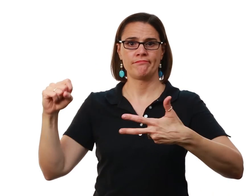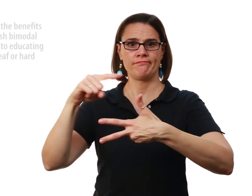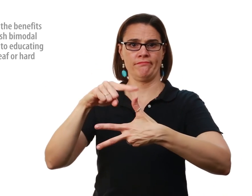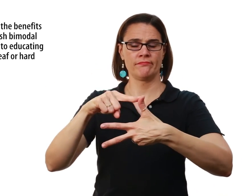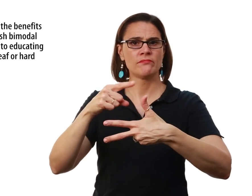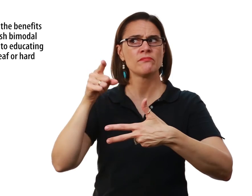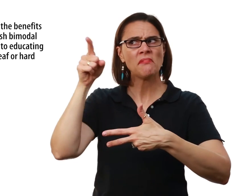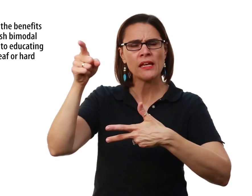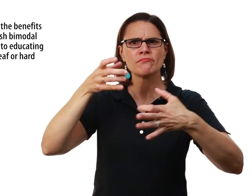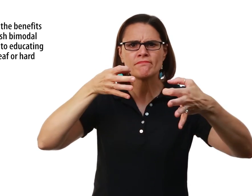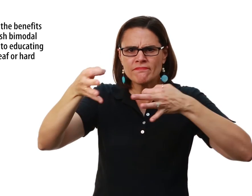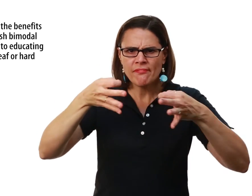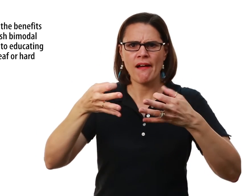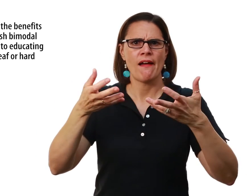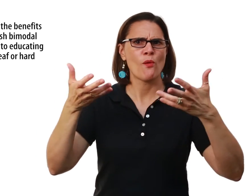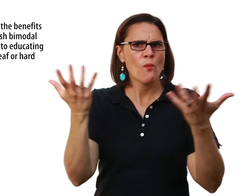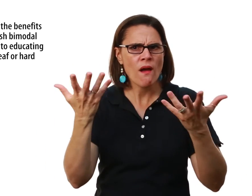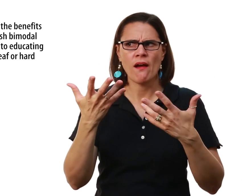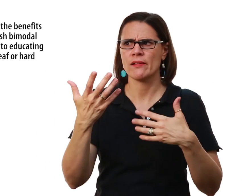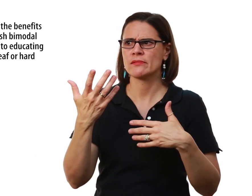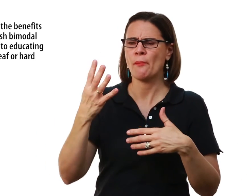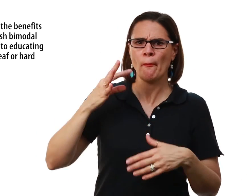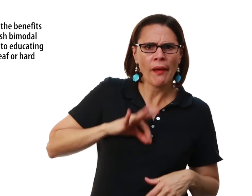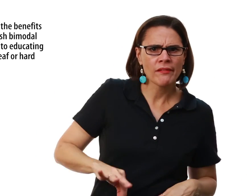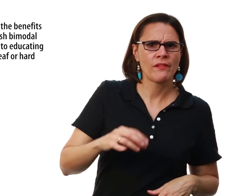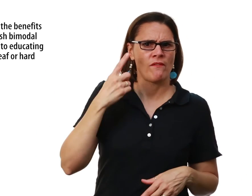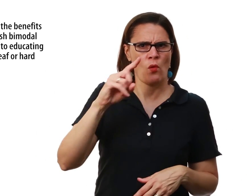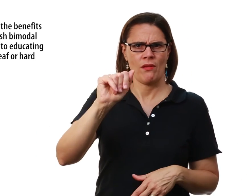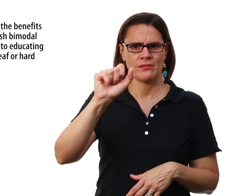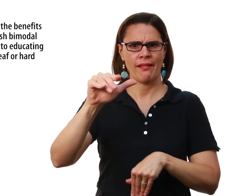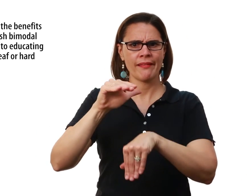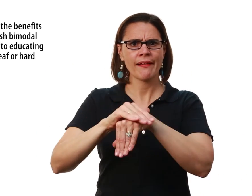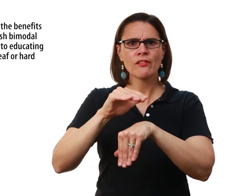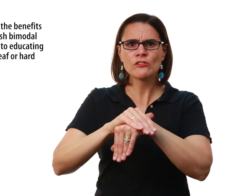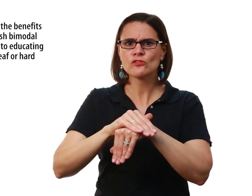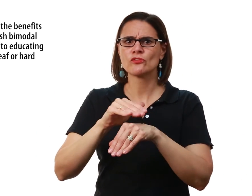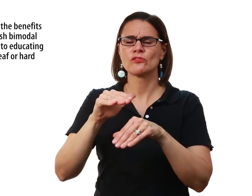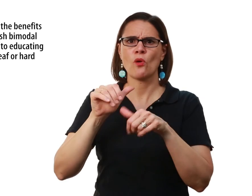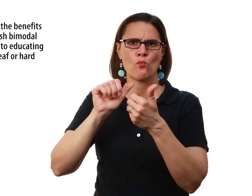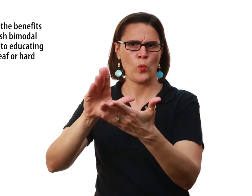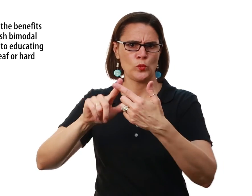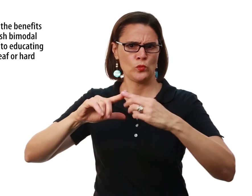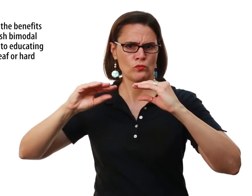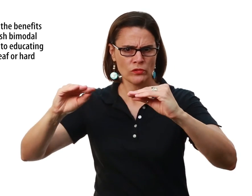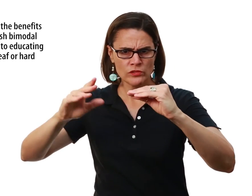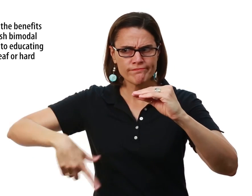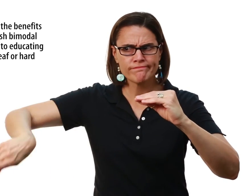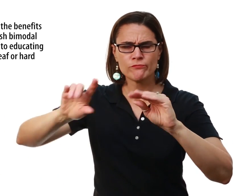And they were to define and explain what the benefits were for an ASL and English approach to